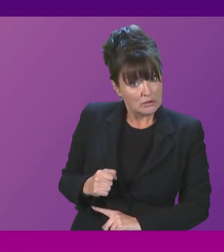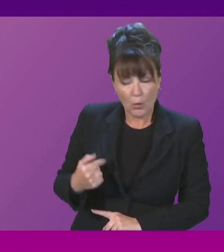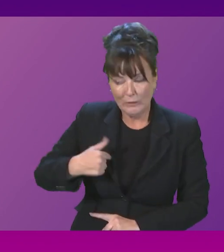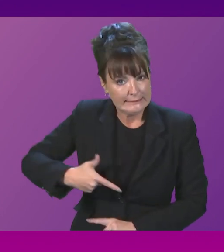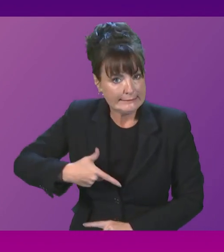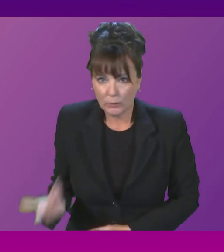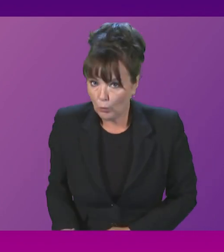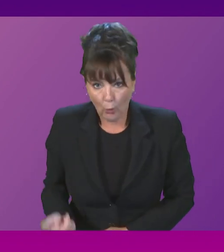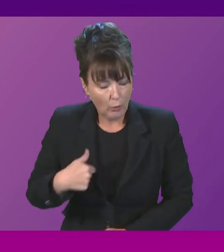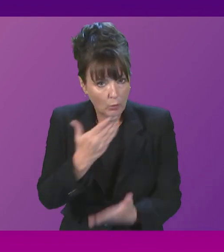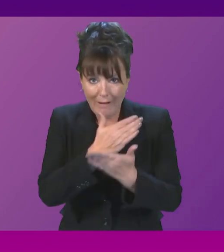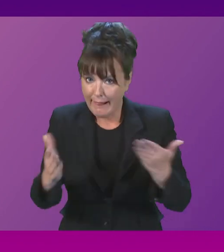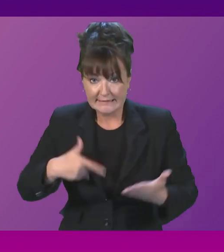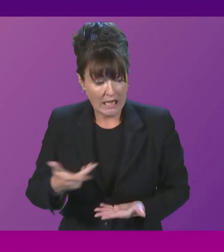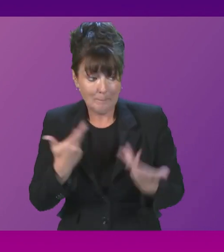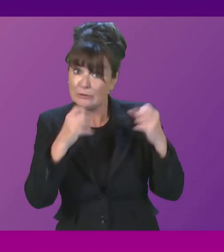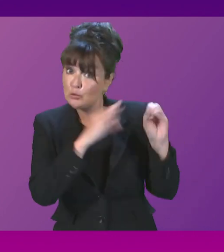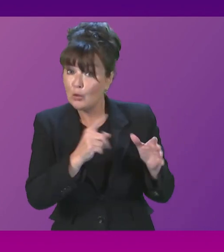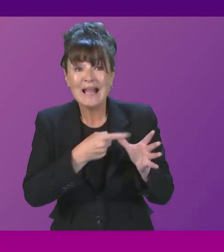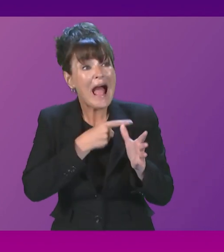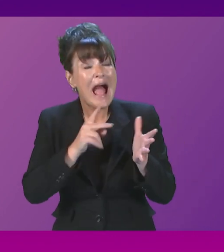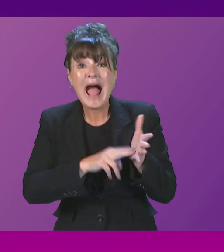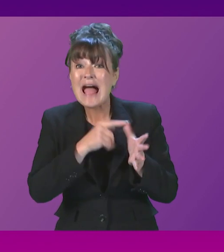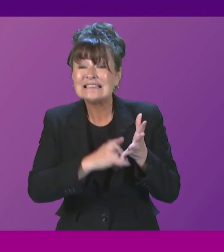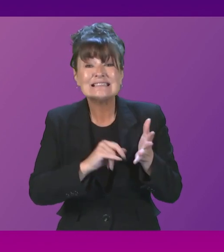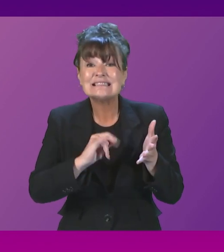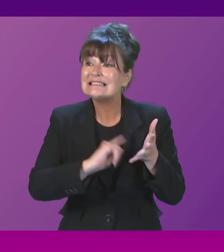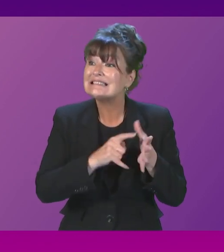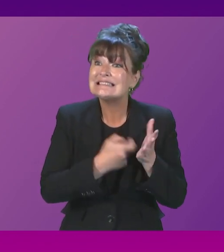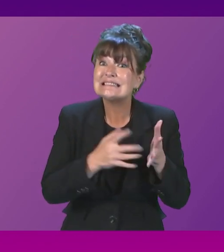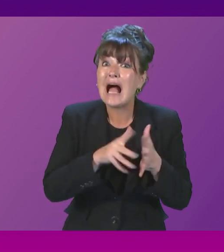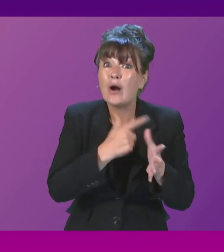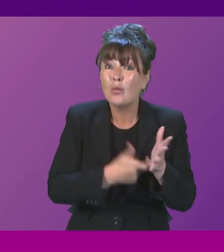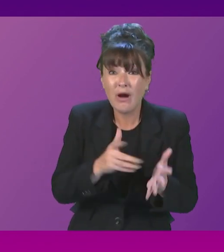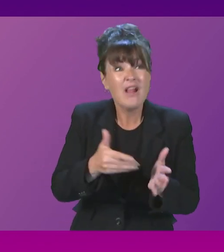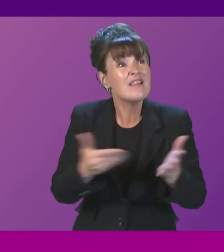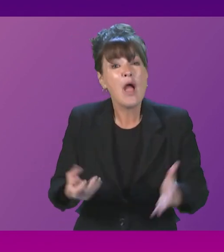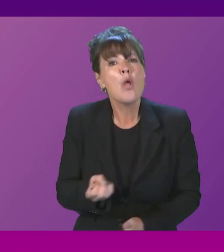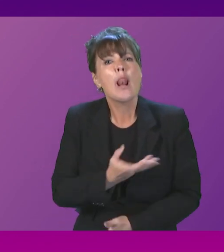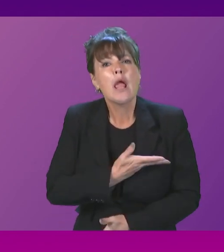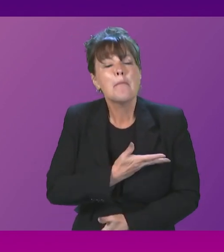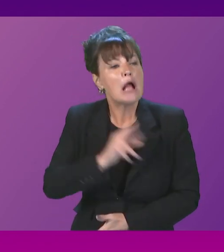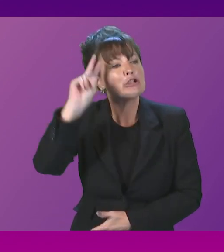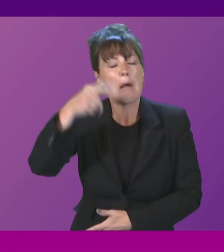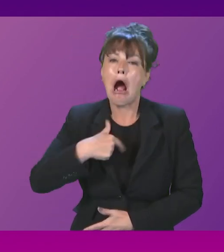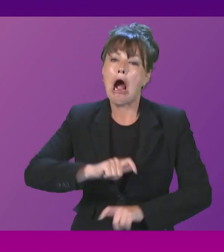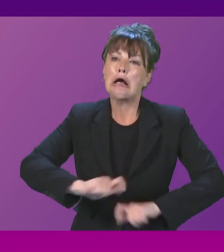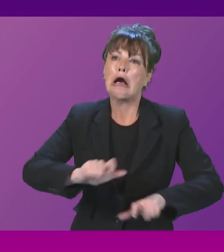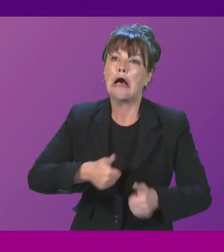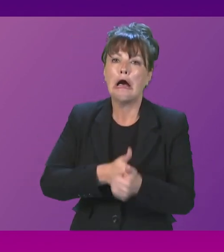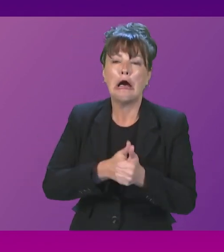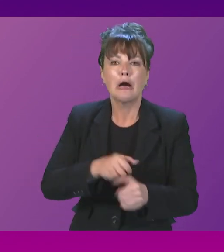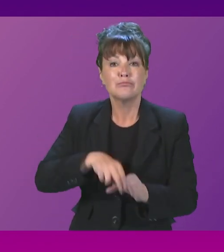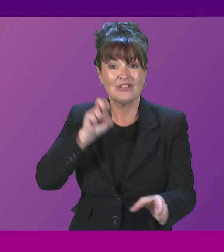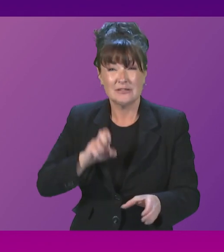said in exchange with Anna Sarwar, we now no longer even have Labour promising to reverse Brexit. The only way for Scotland to get back into the